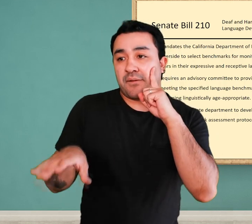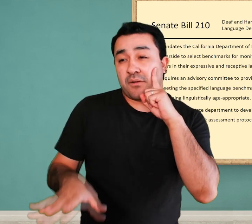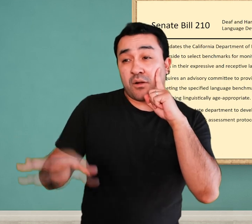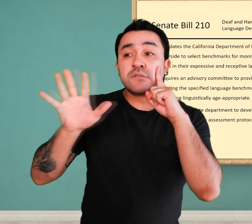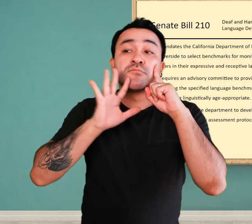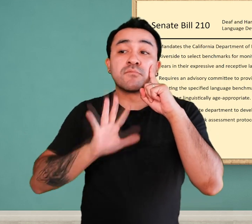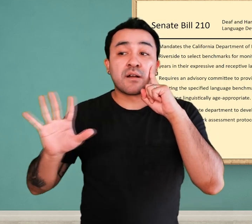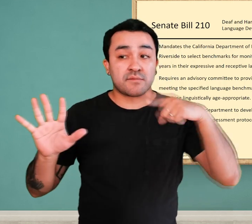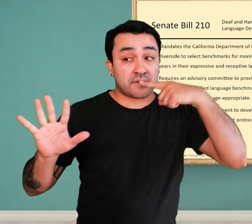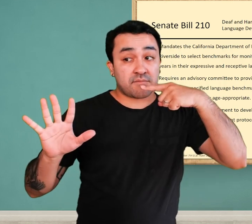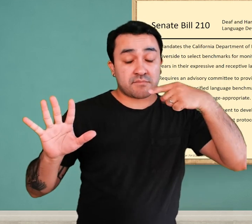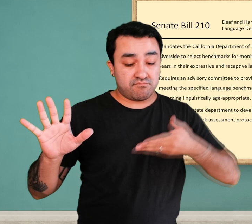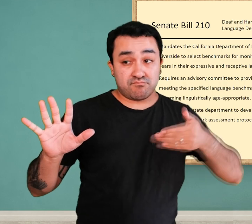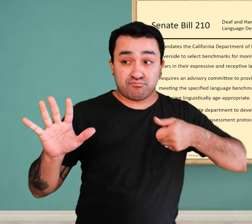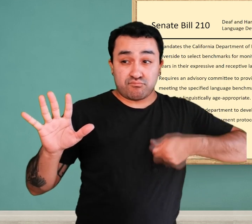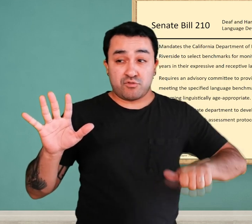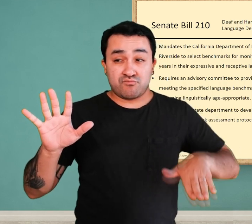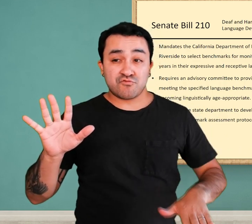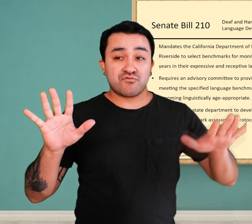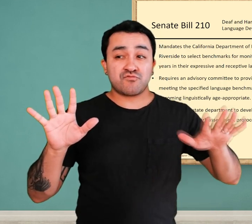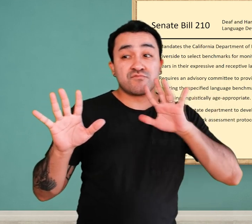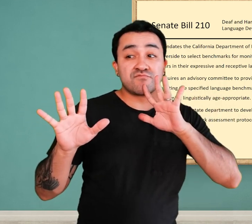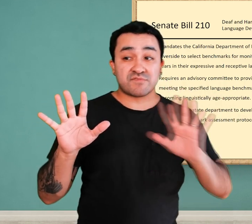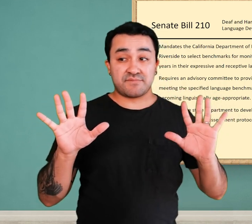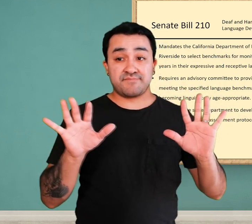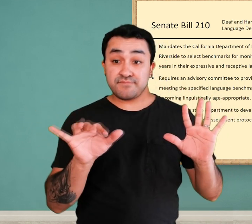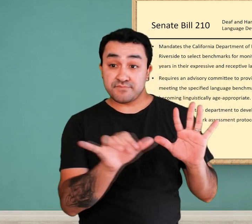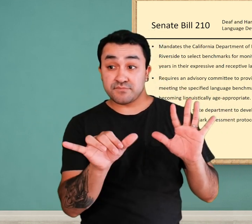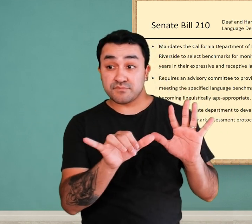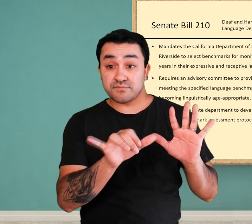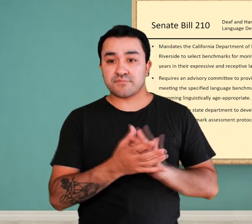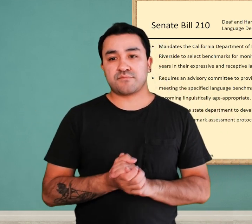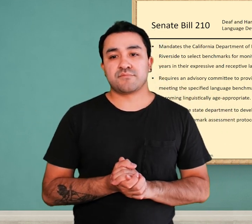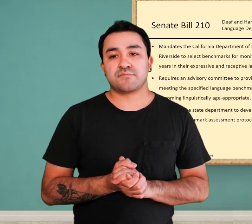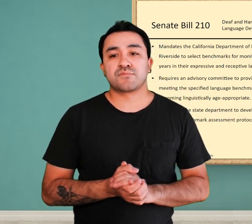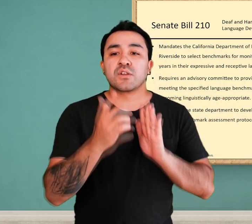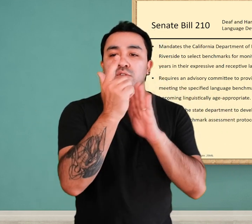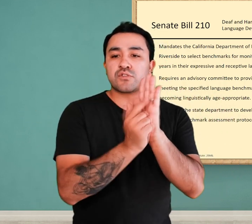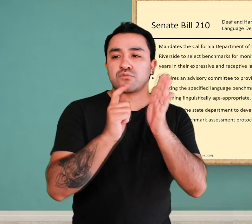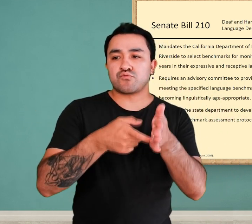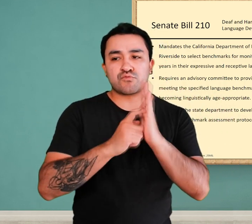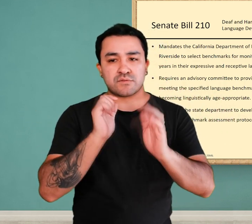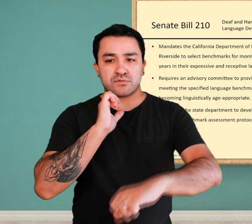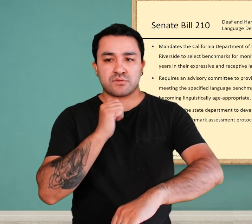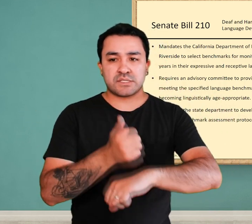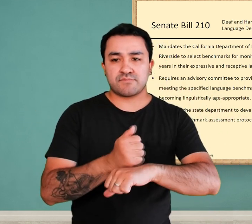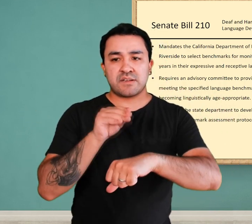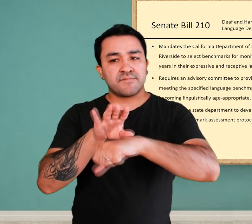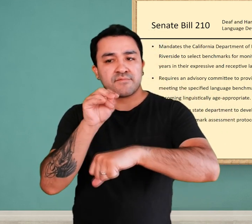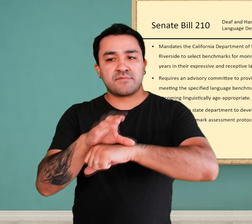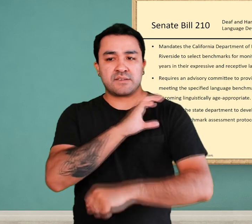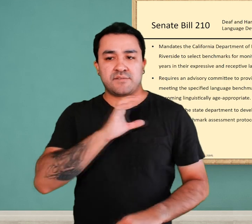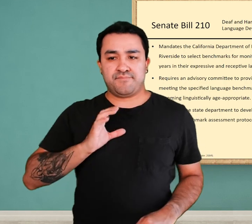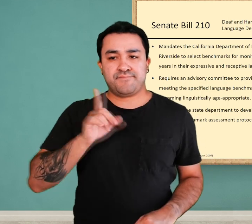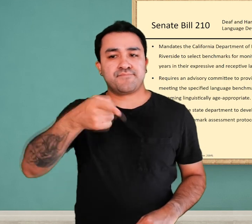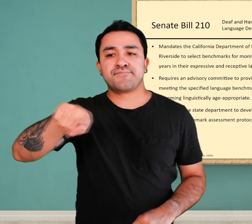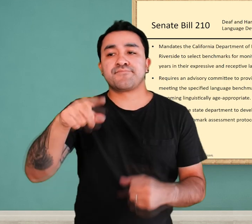Next, the law required an advisory committee to provide progress reports of the child's language acquisition and literacy